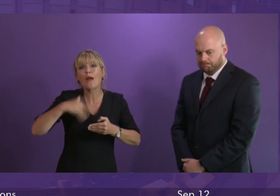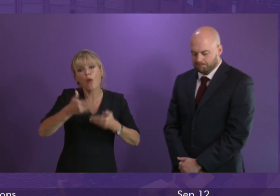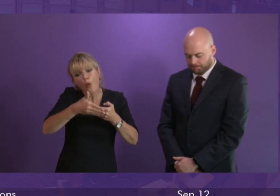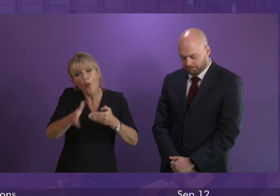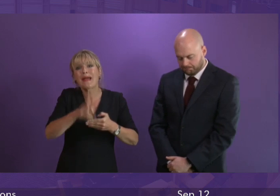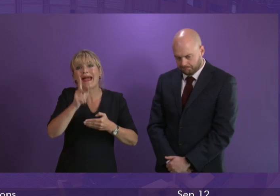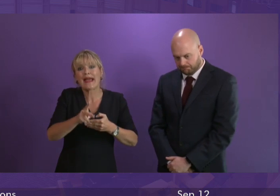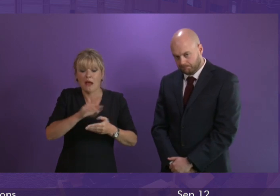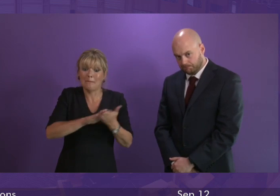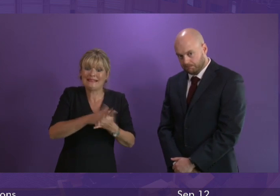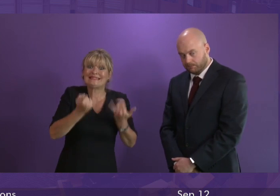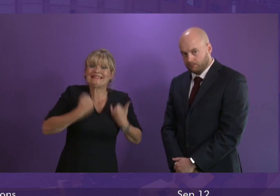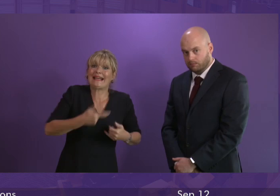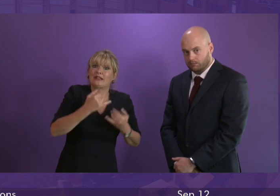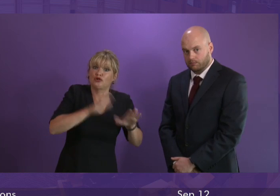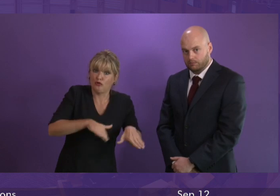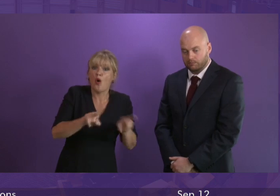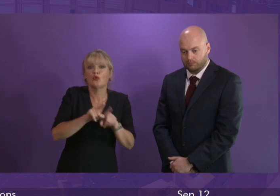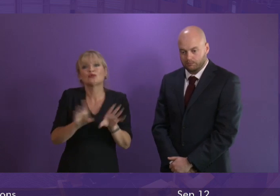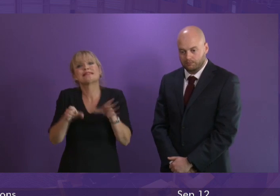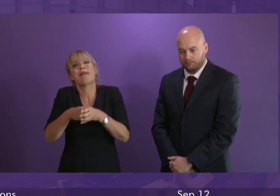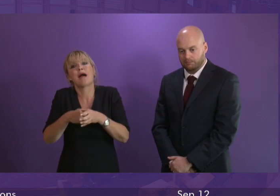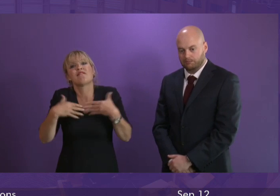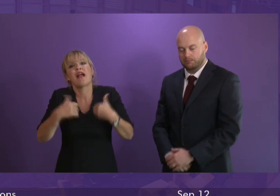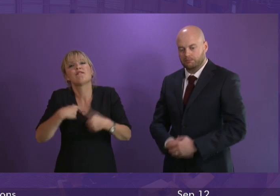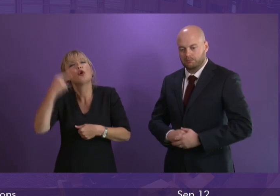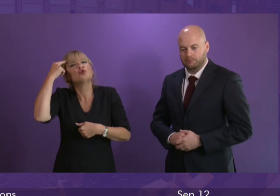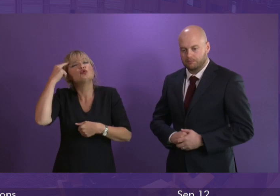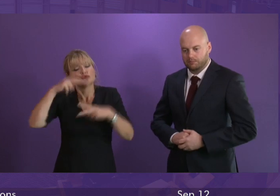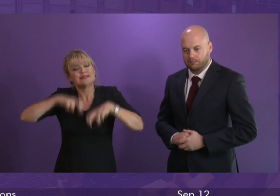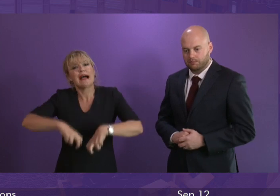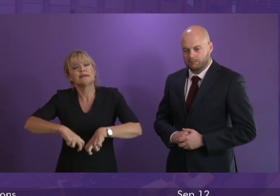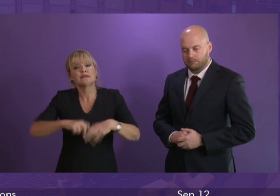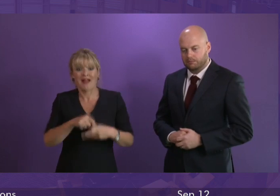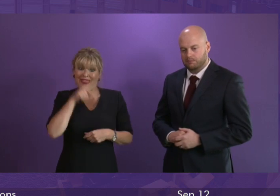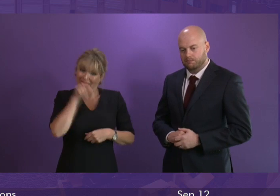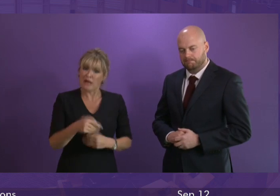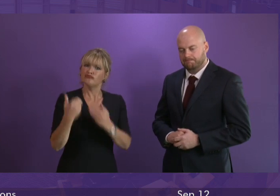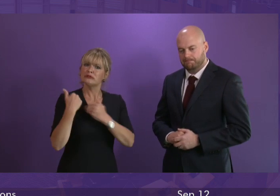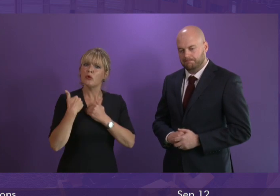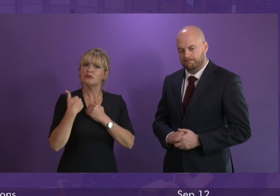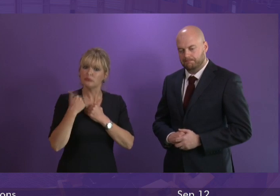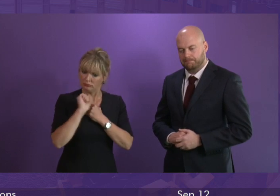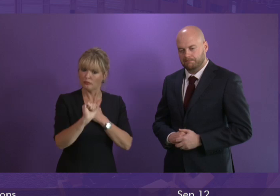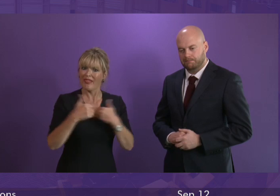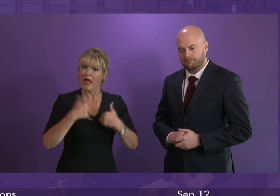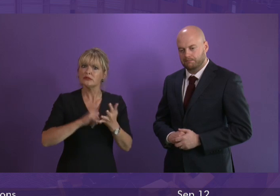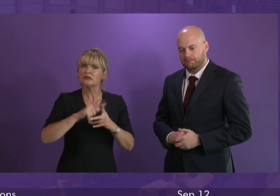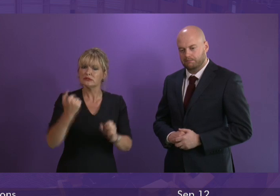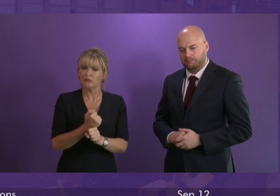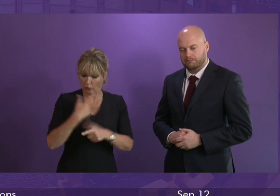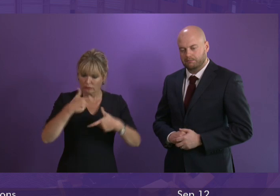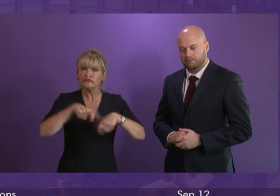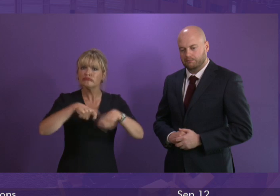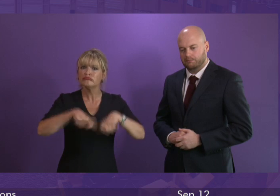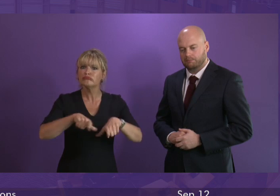both of the Sick Kids Hospital and of the Department for Clinical Neurosciences. That is the responsible action the Health Secretary has taken. We will